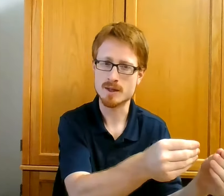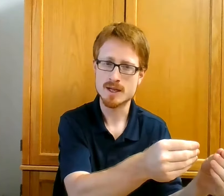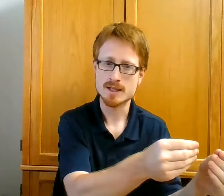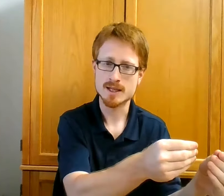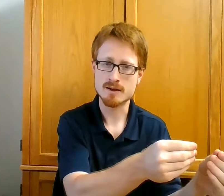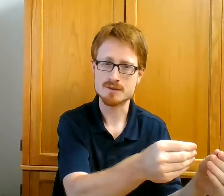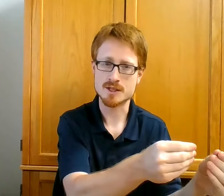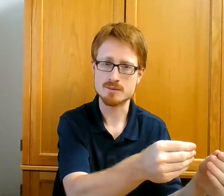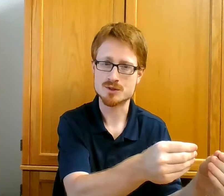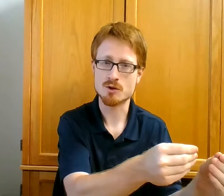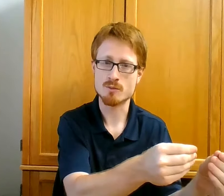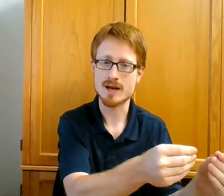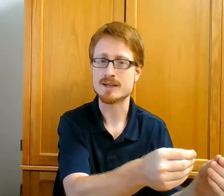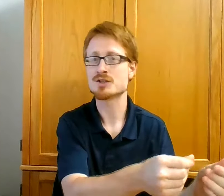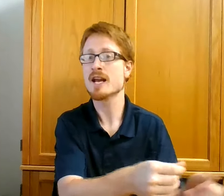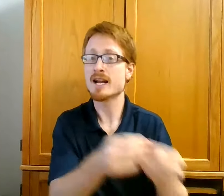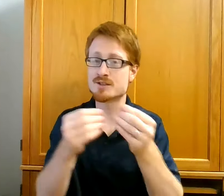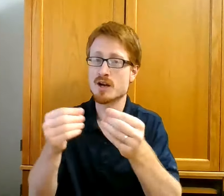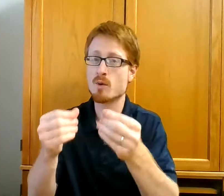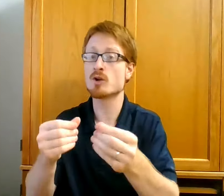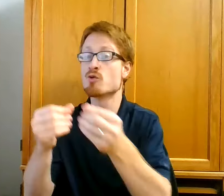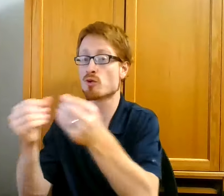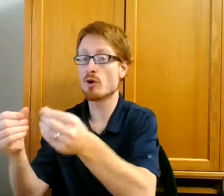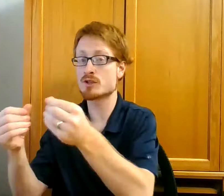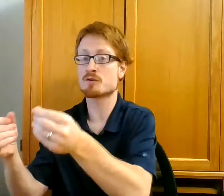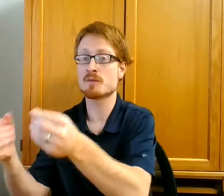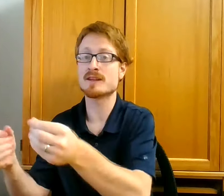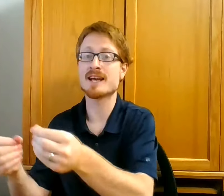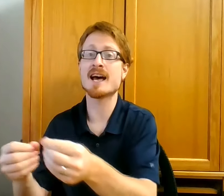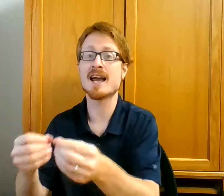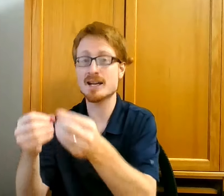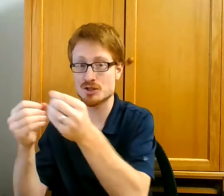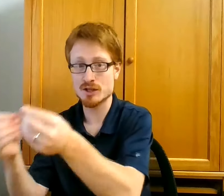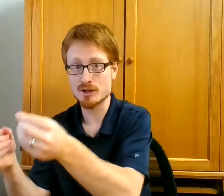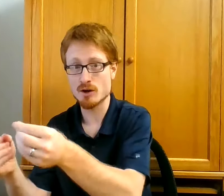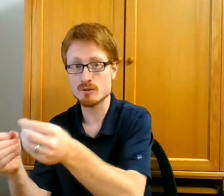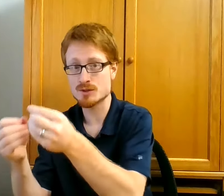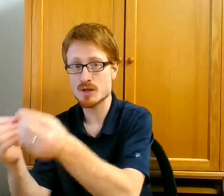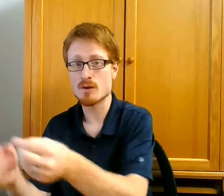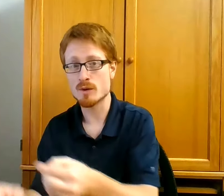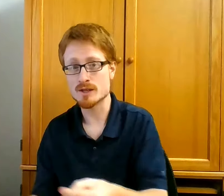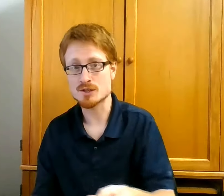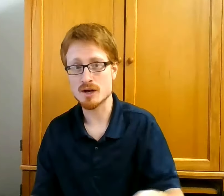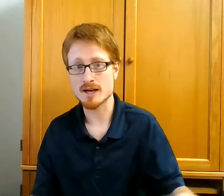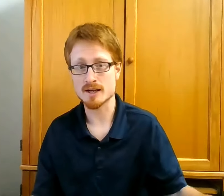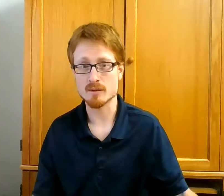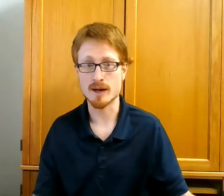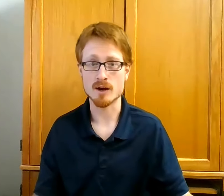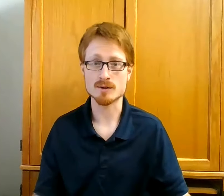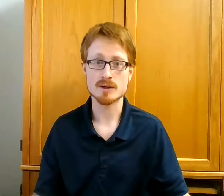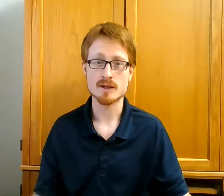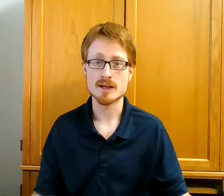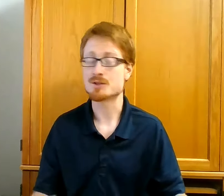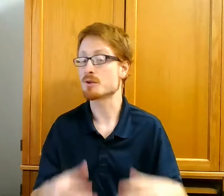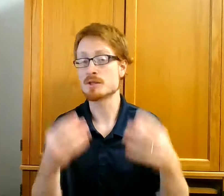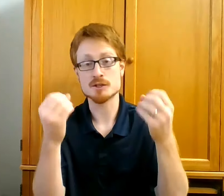loves him so much. And someone who rose from the dead actually knows what he's talking about. And so he just